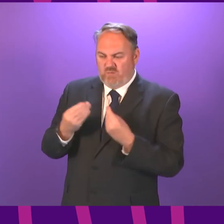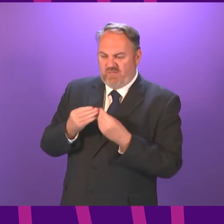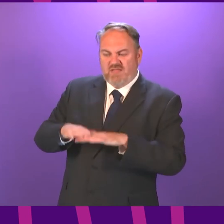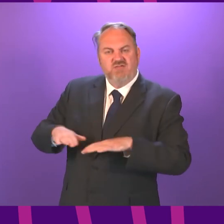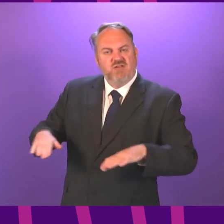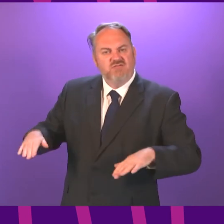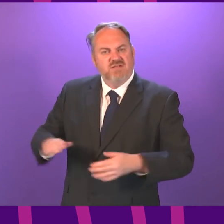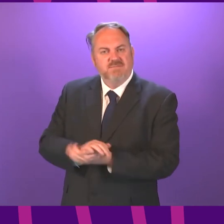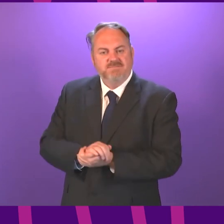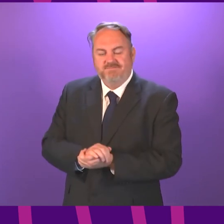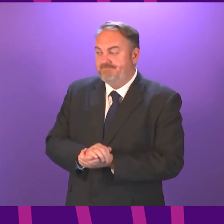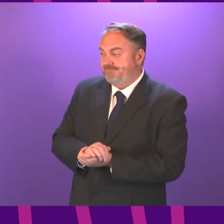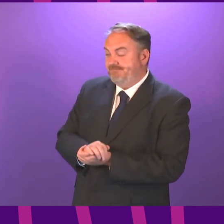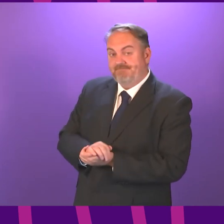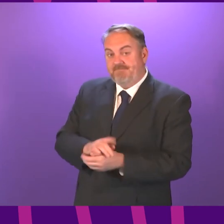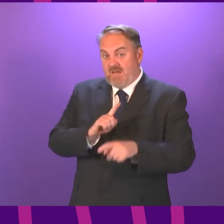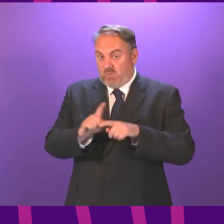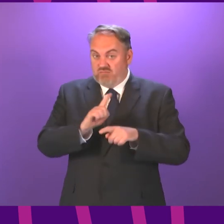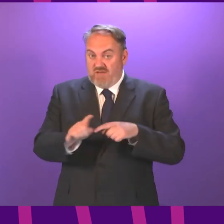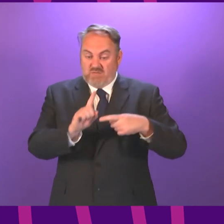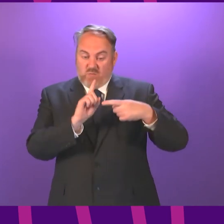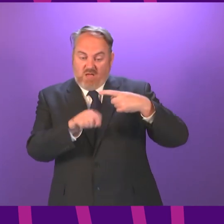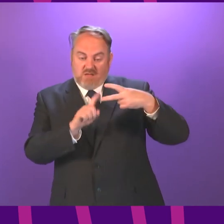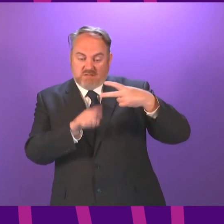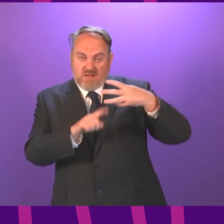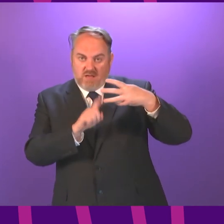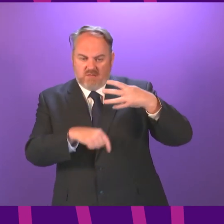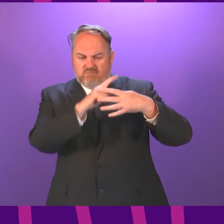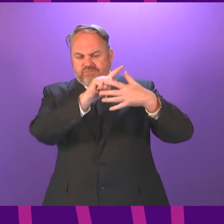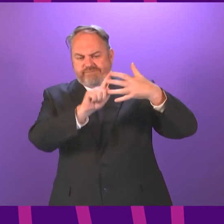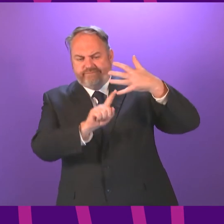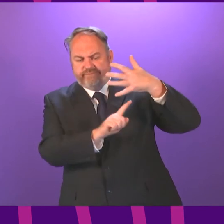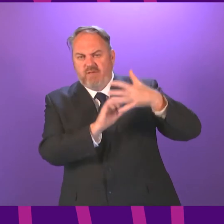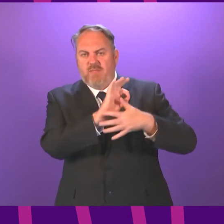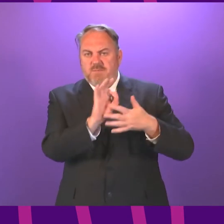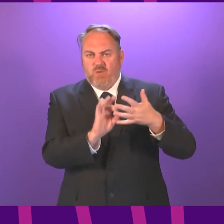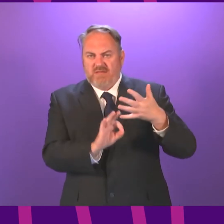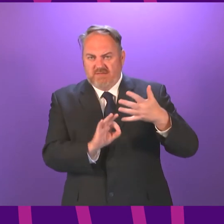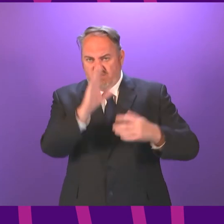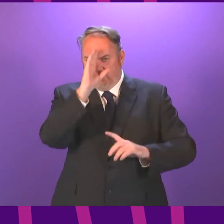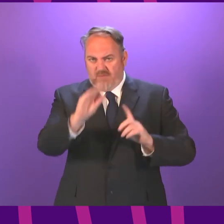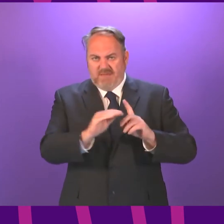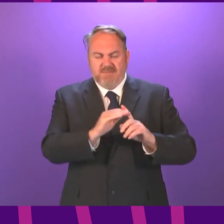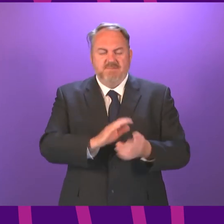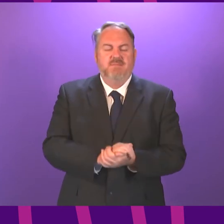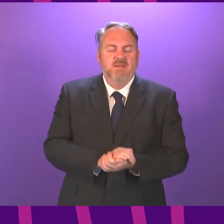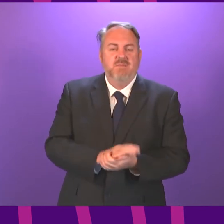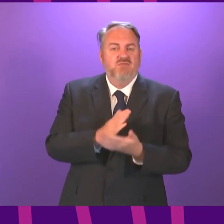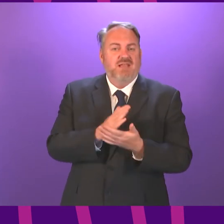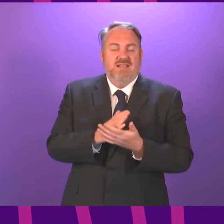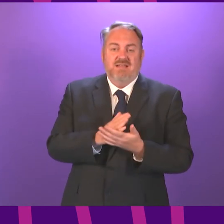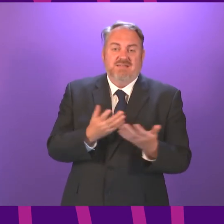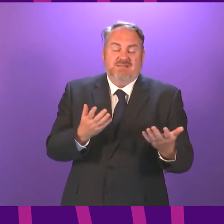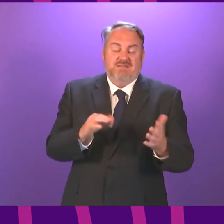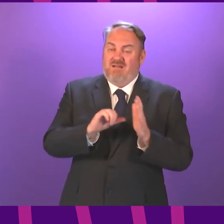I'm saying, obviously I'll do my best to address all of these points. But the one thing I would say in an overarching sense is none of this is easy.